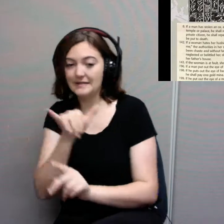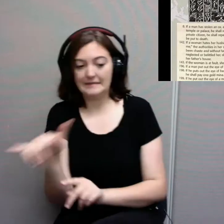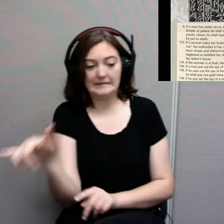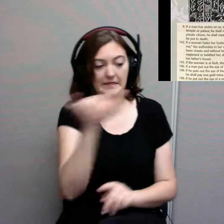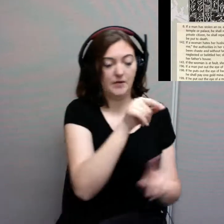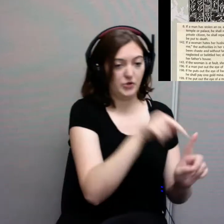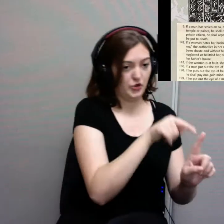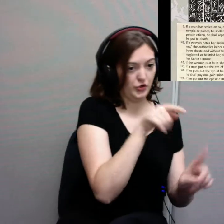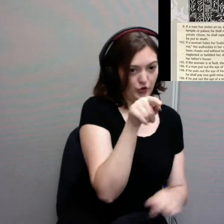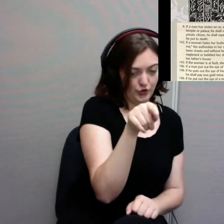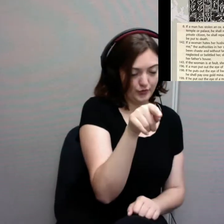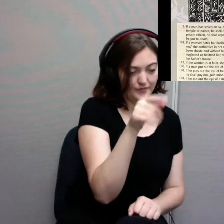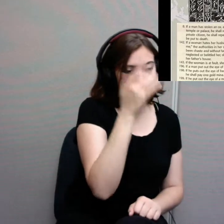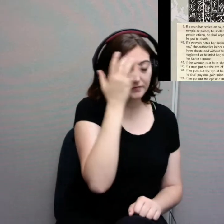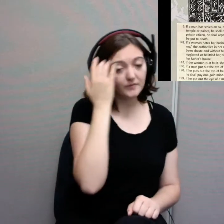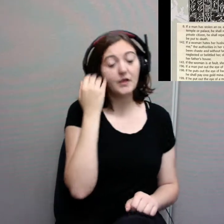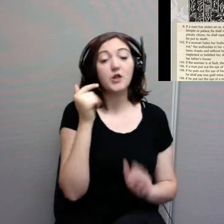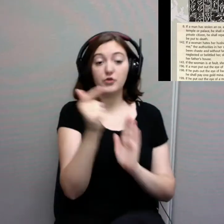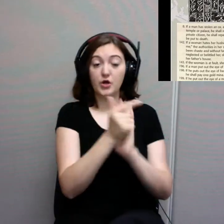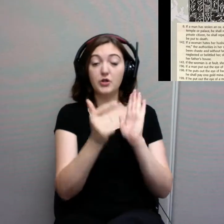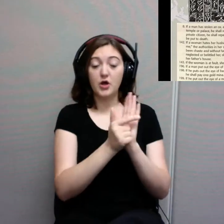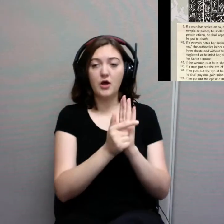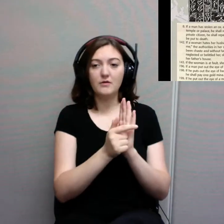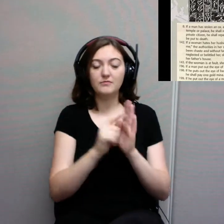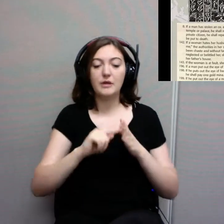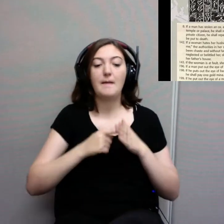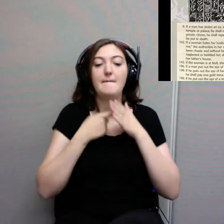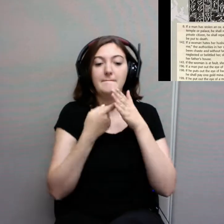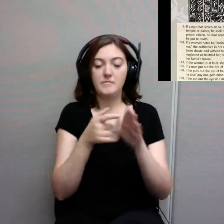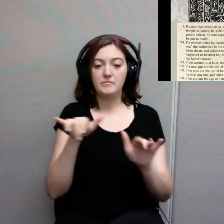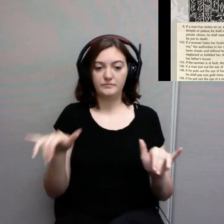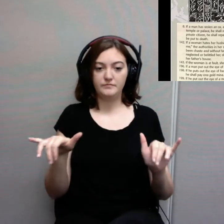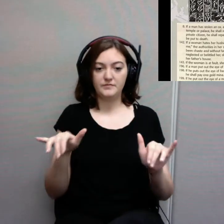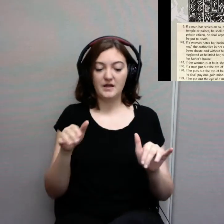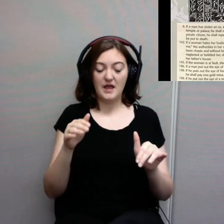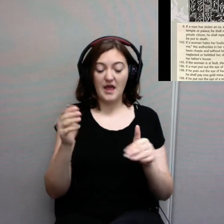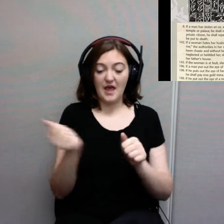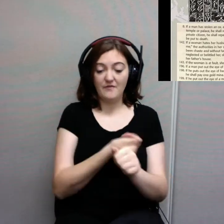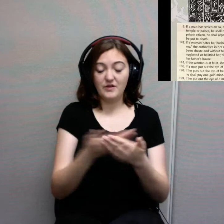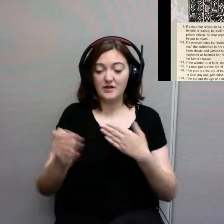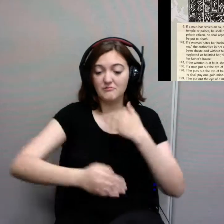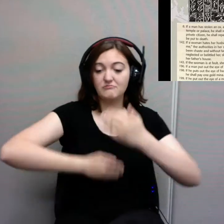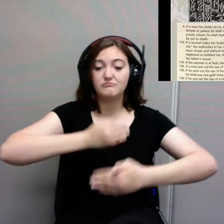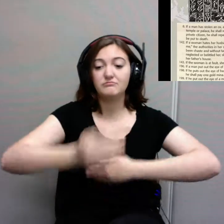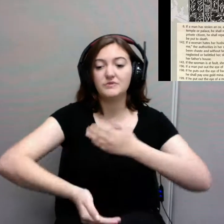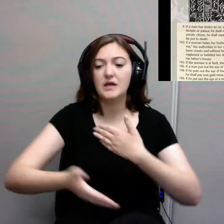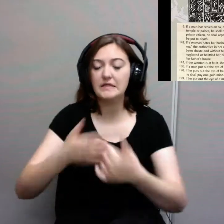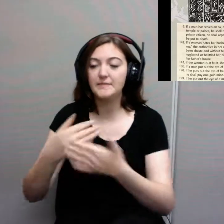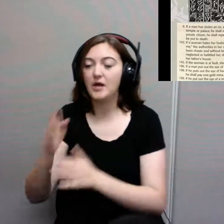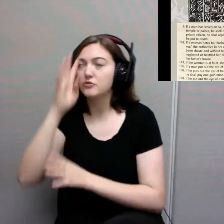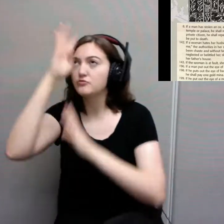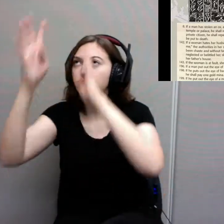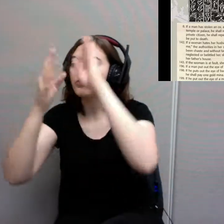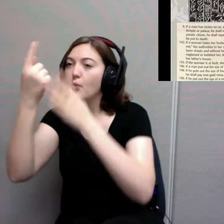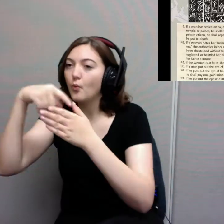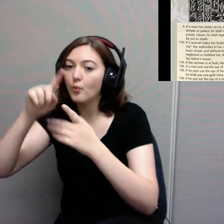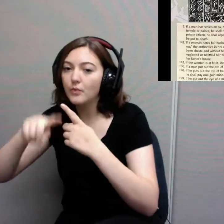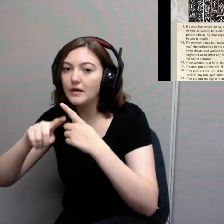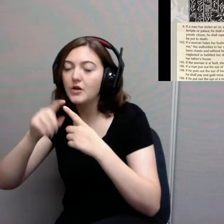system that's created afterwards, no matter where it is, no matter when it's created, all of them can be traced back. The origins